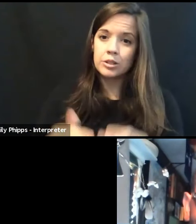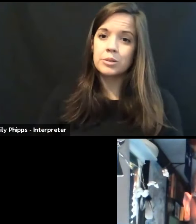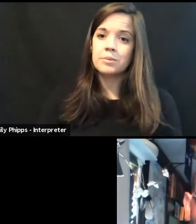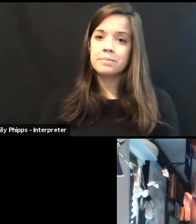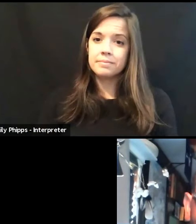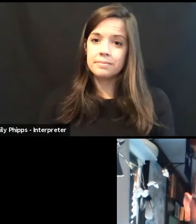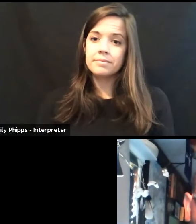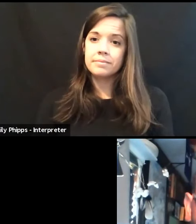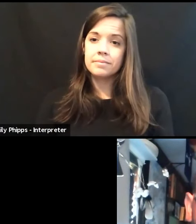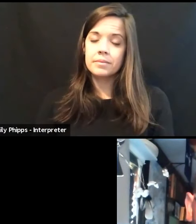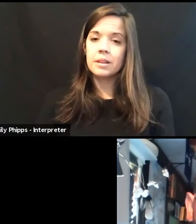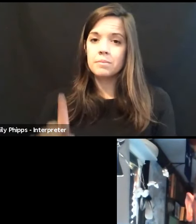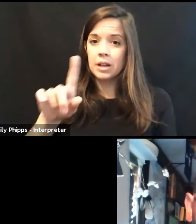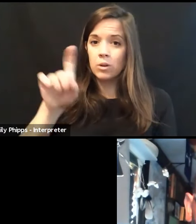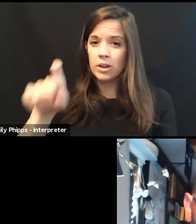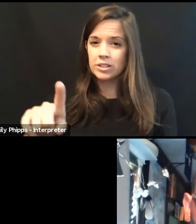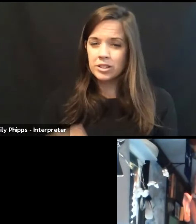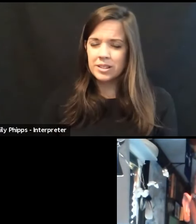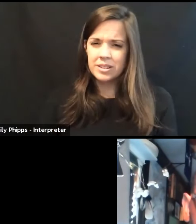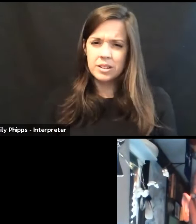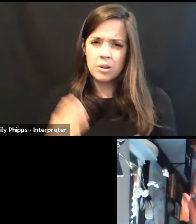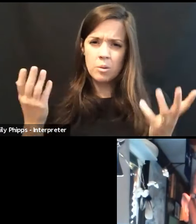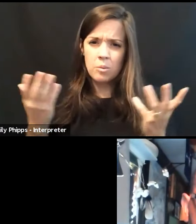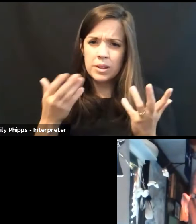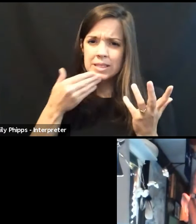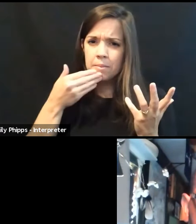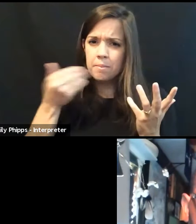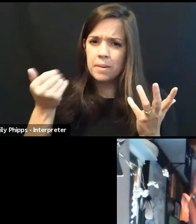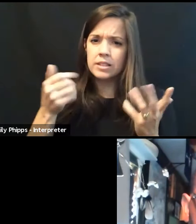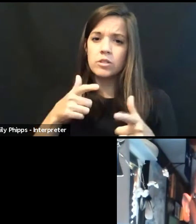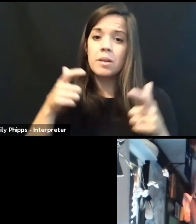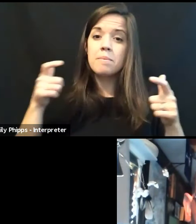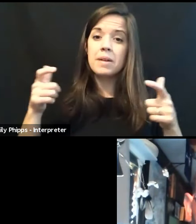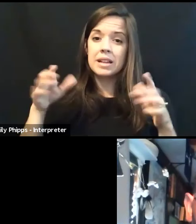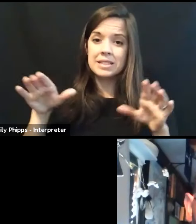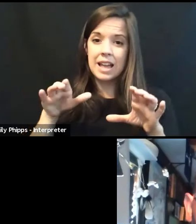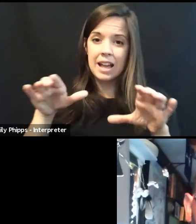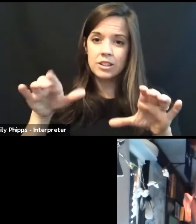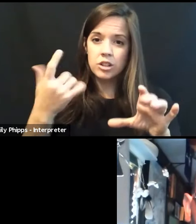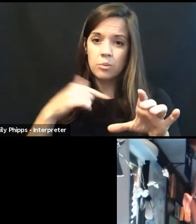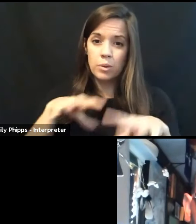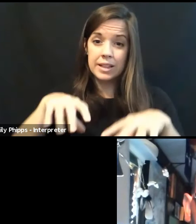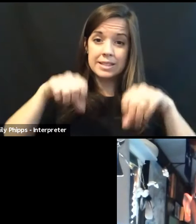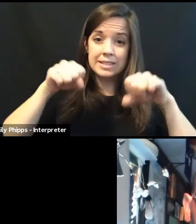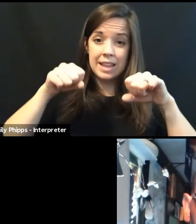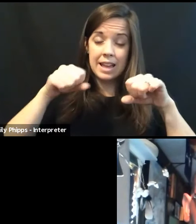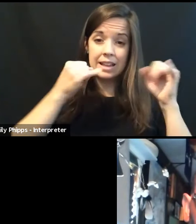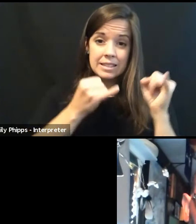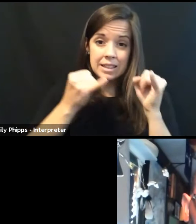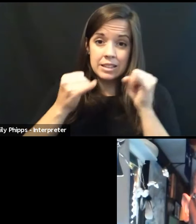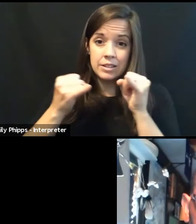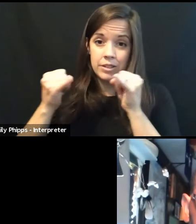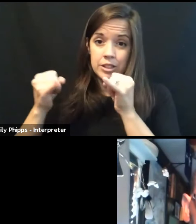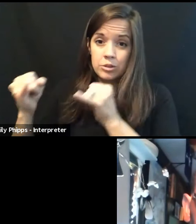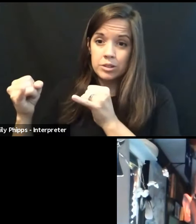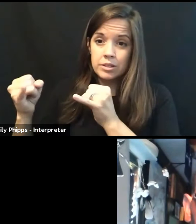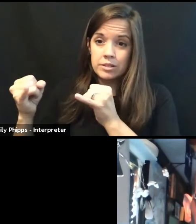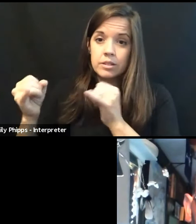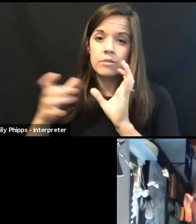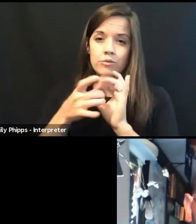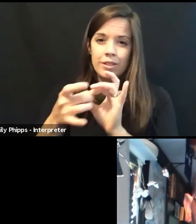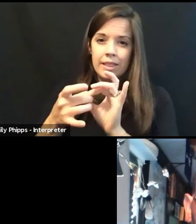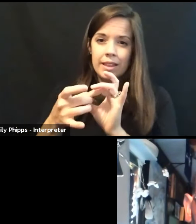question is, what is the best or the biggest action we can take as individuals? And I assume that means with regard to